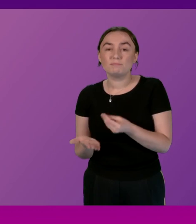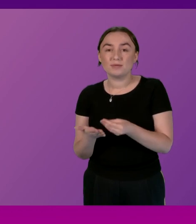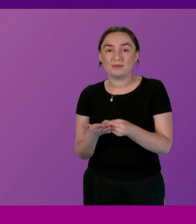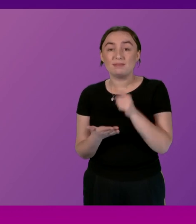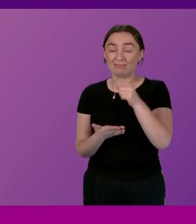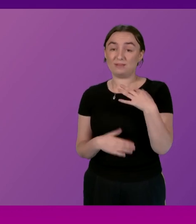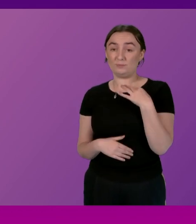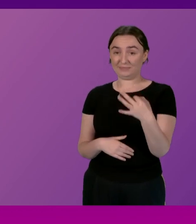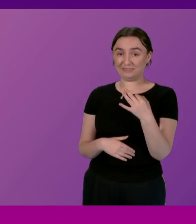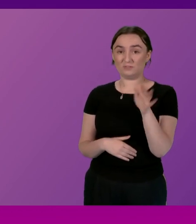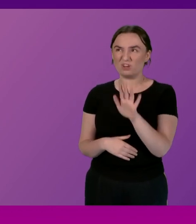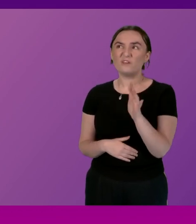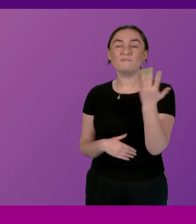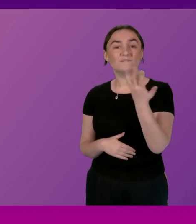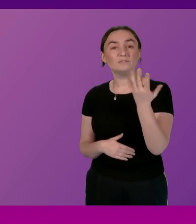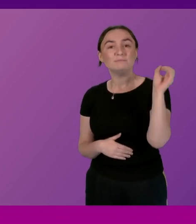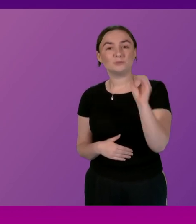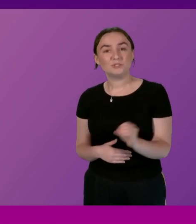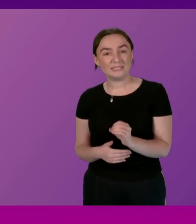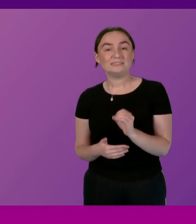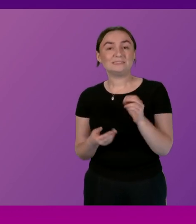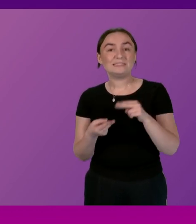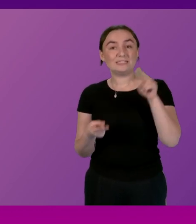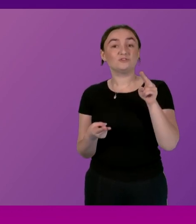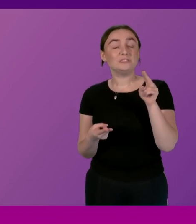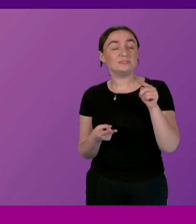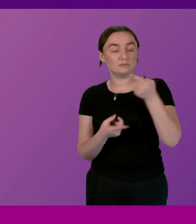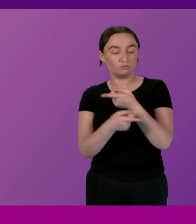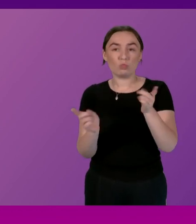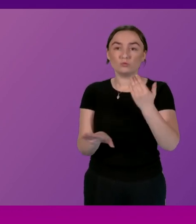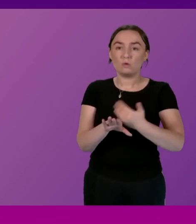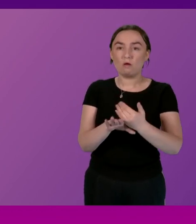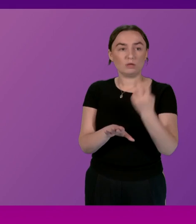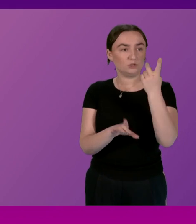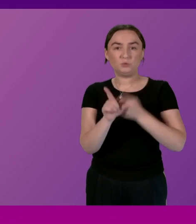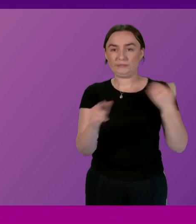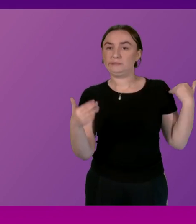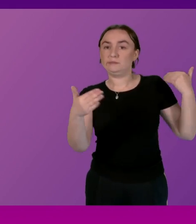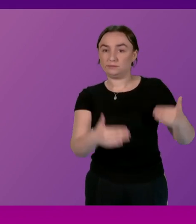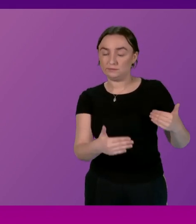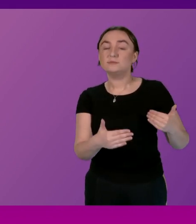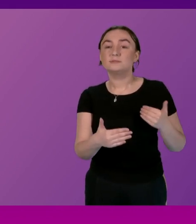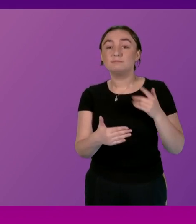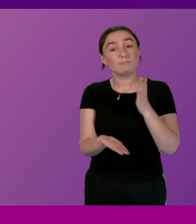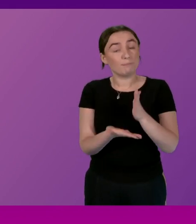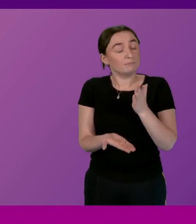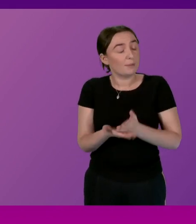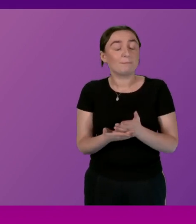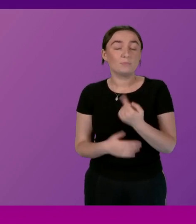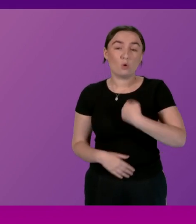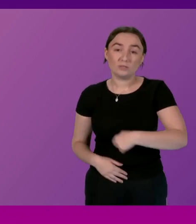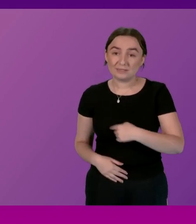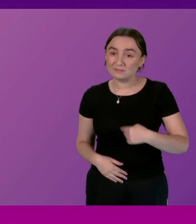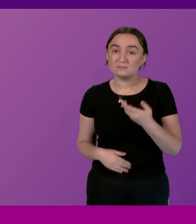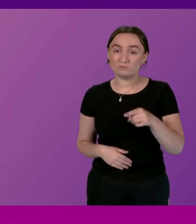almost 15% increase for those workers in the last two years but also let me be absolutely honest I've heard from the sector